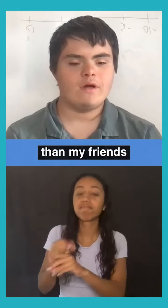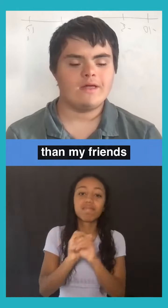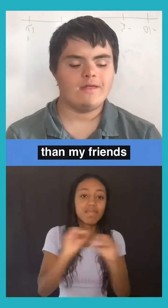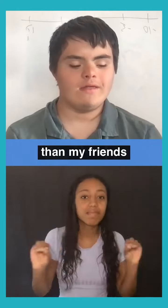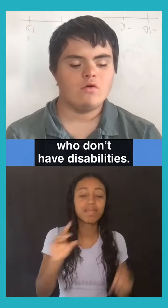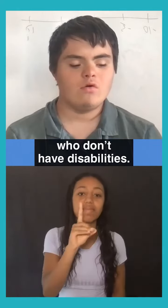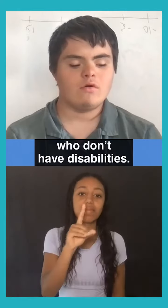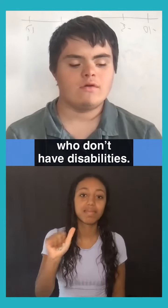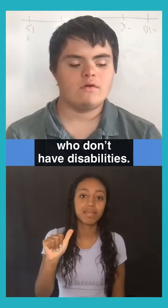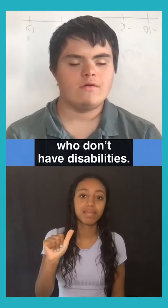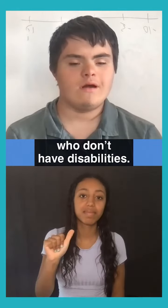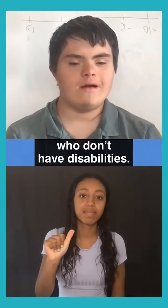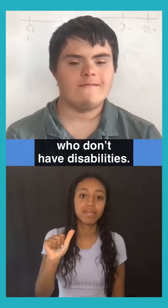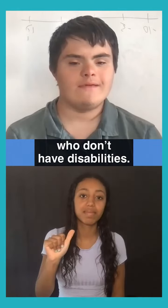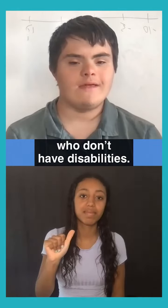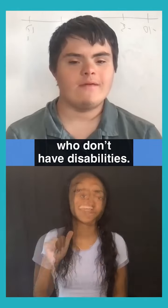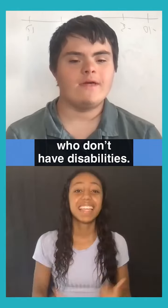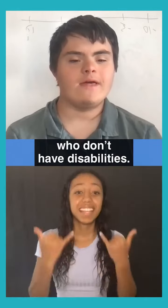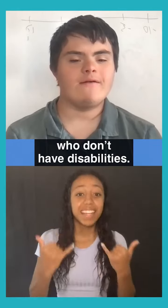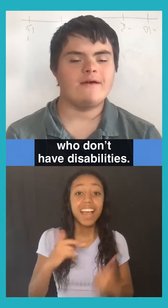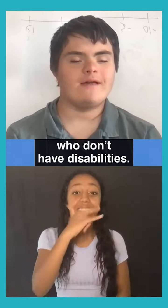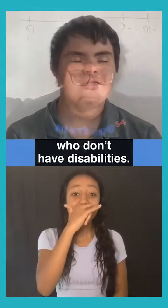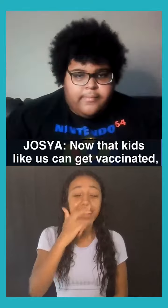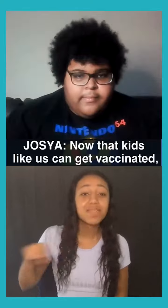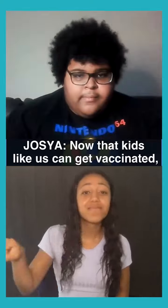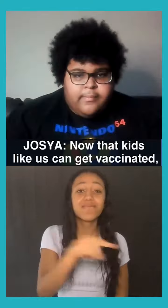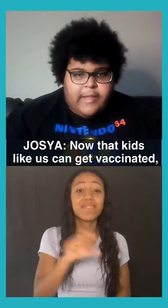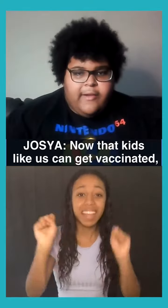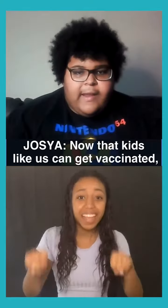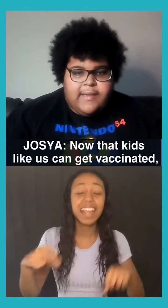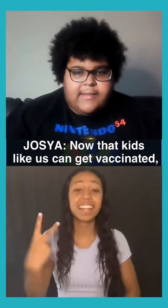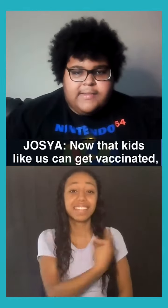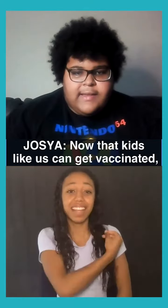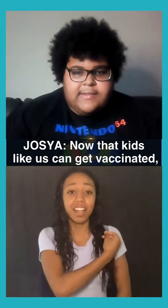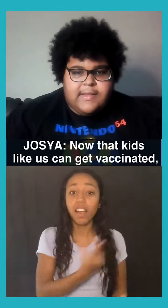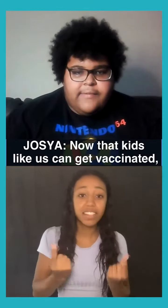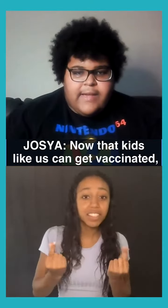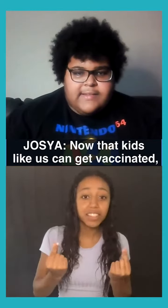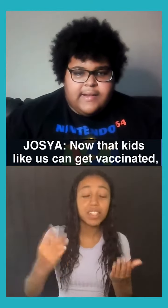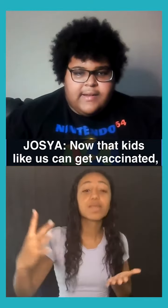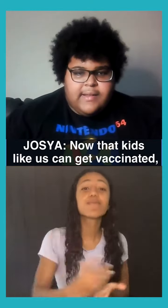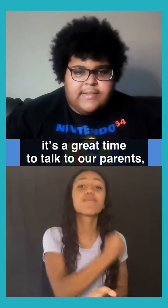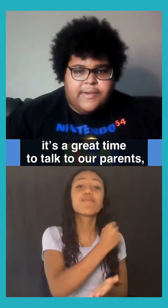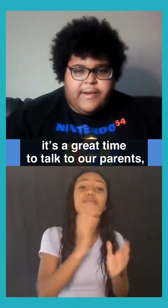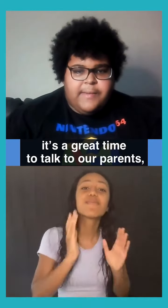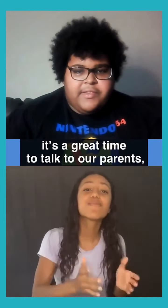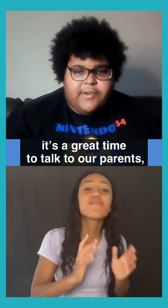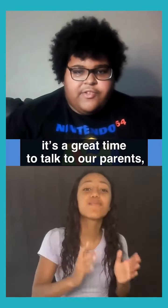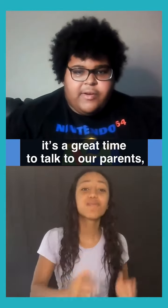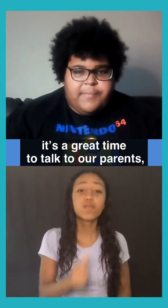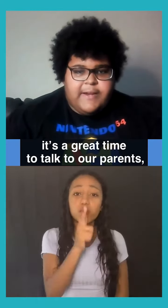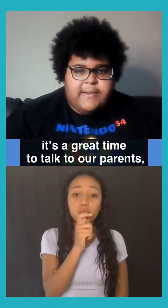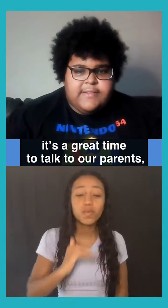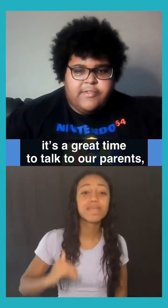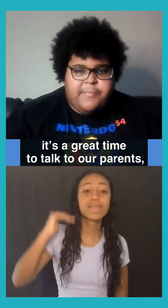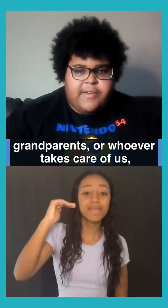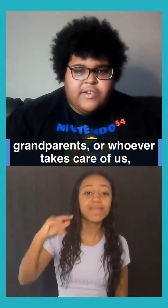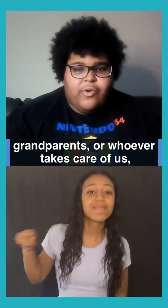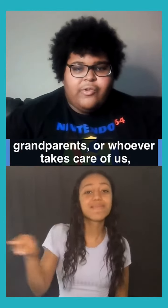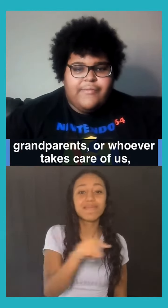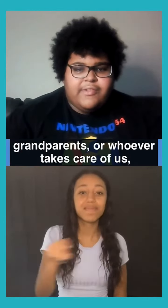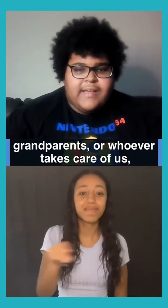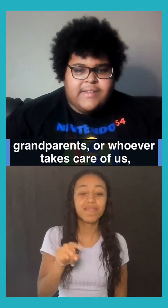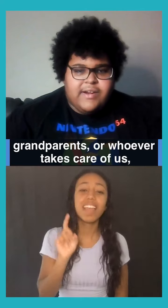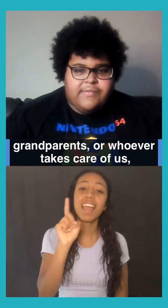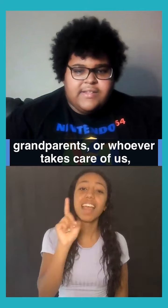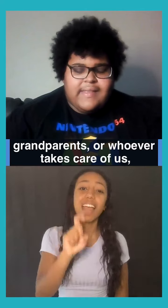friends who don't have any periods. Josiah. Now that kids like us can get vaccinated, it's a great time to talk to our parents, grandparents,